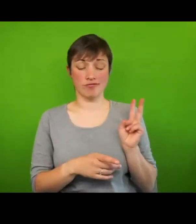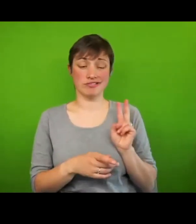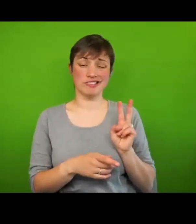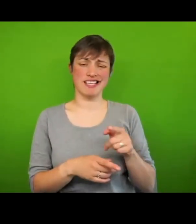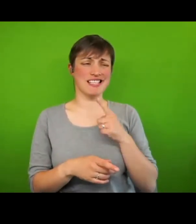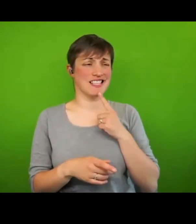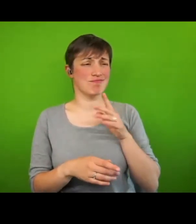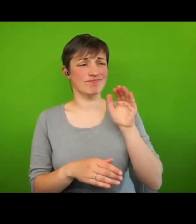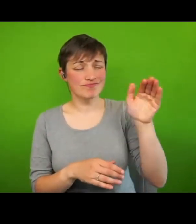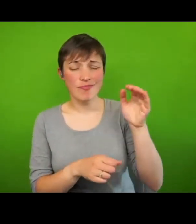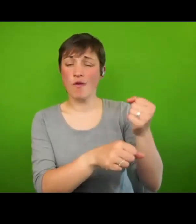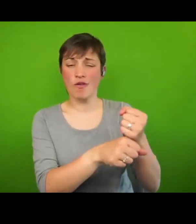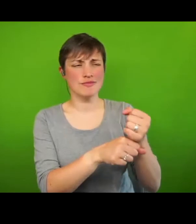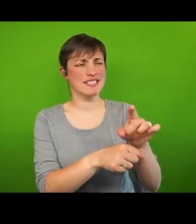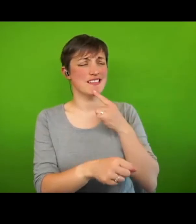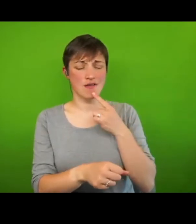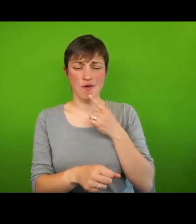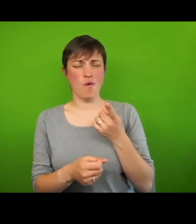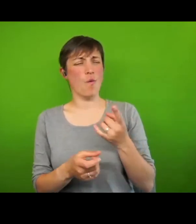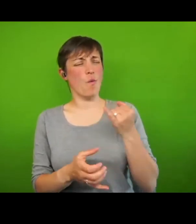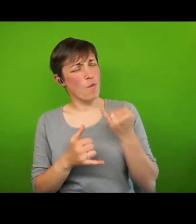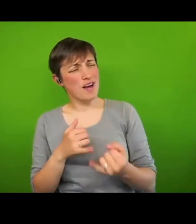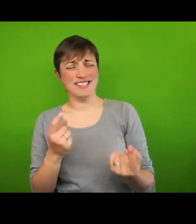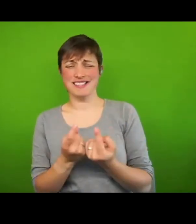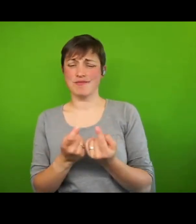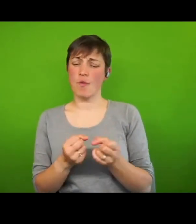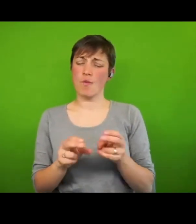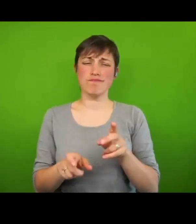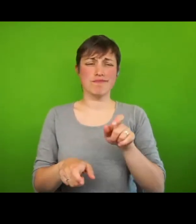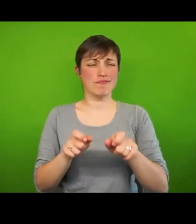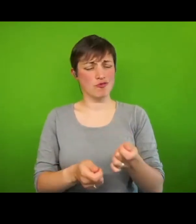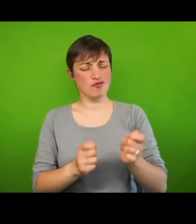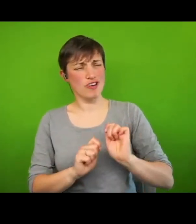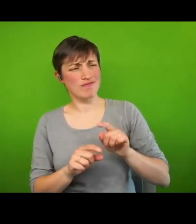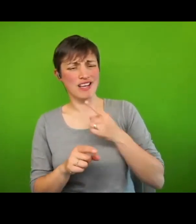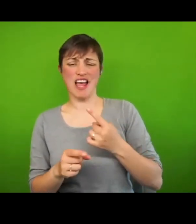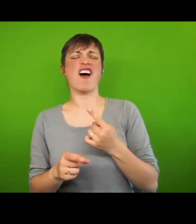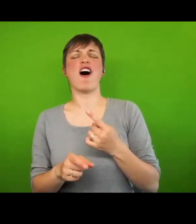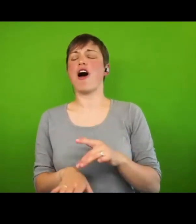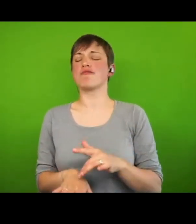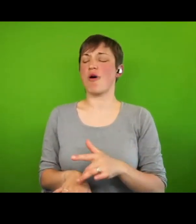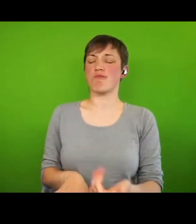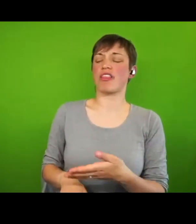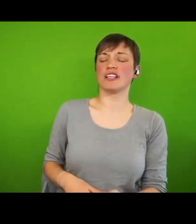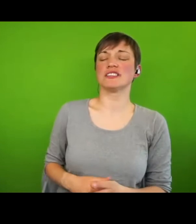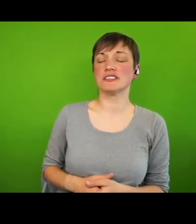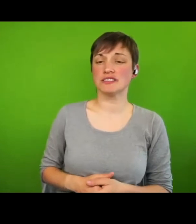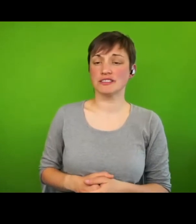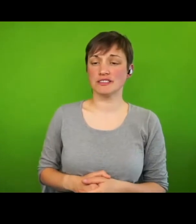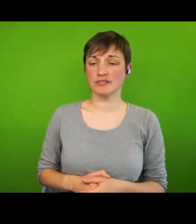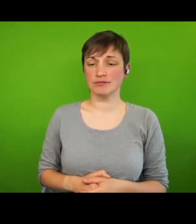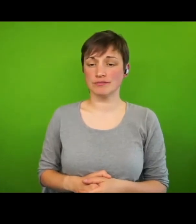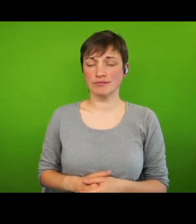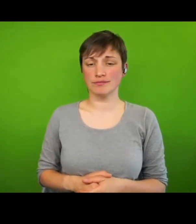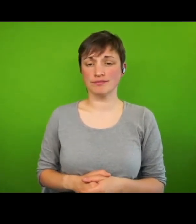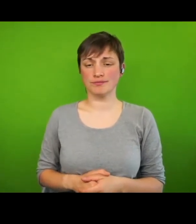it gives others permission to treat you as if you don't matter. The Commission on Poverty, Participation and Power, of which more